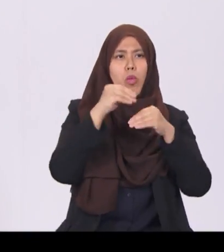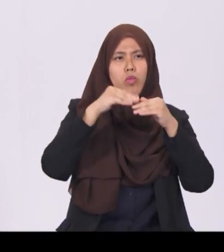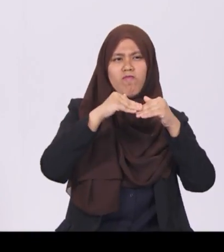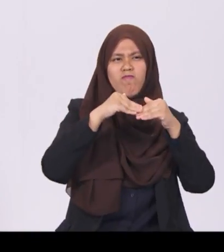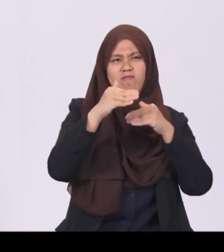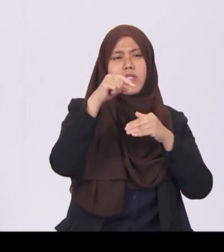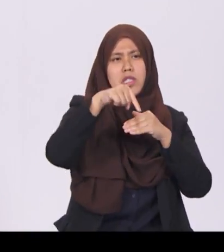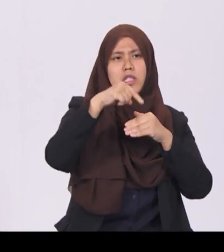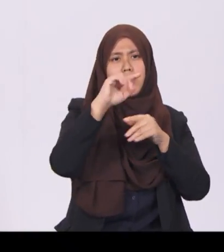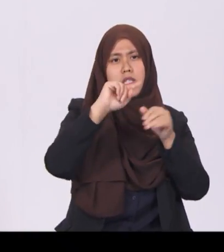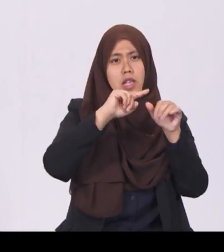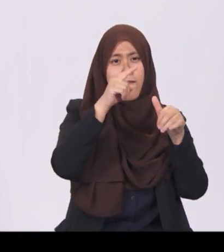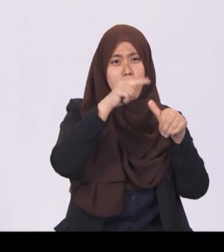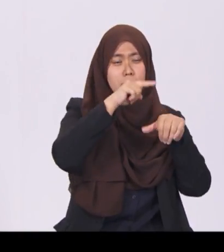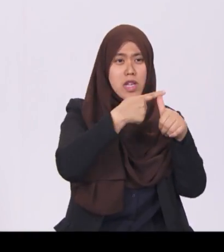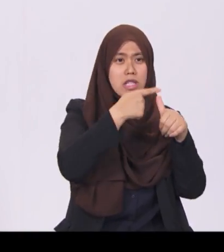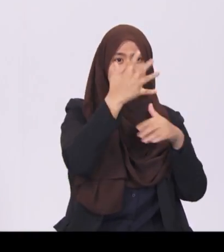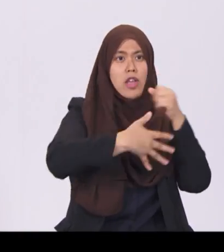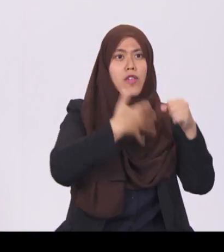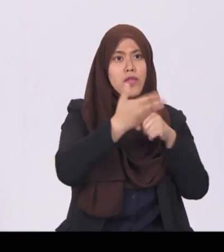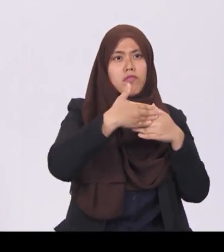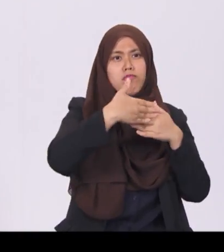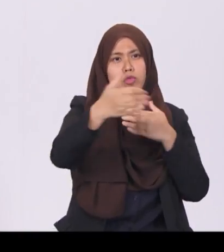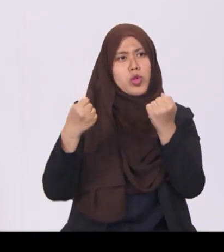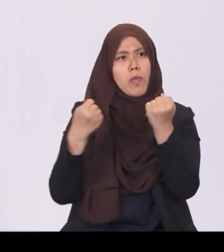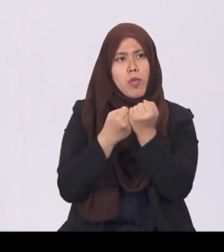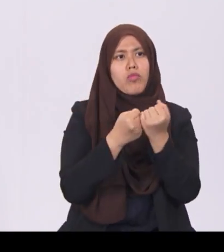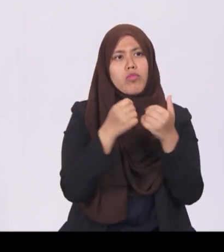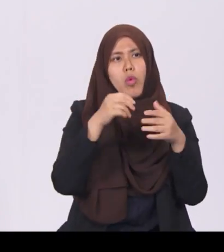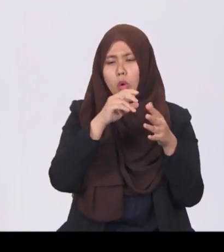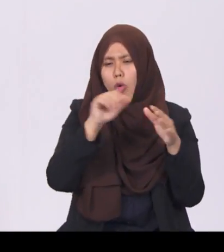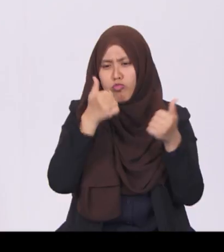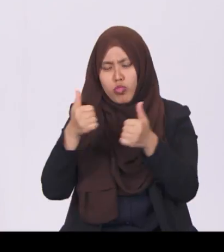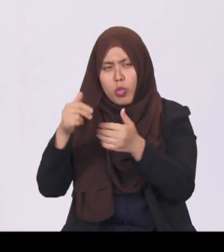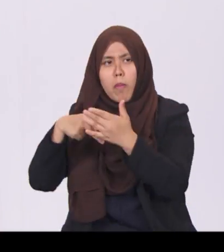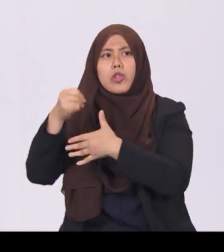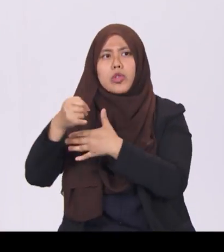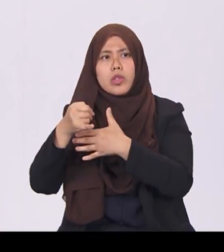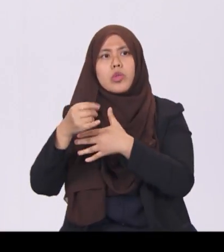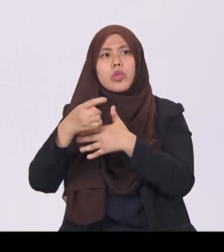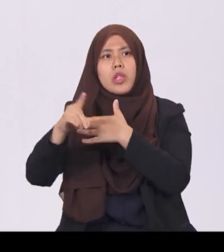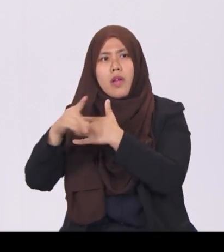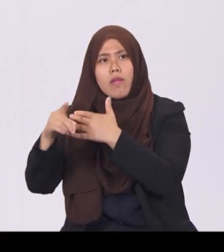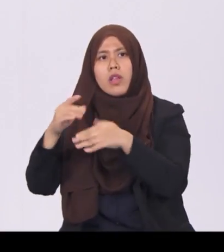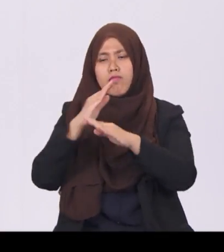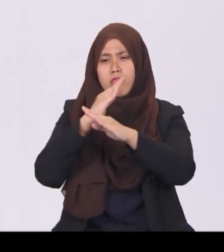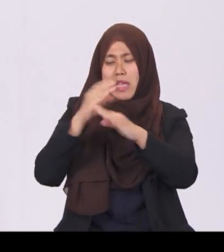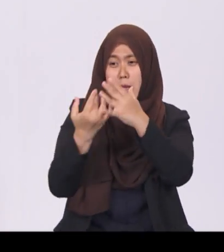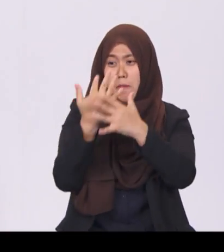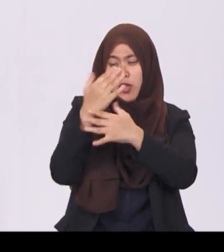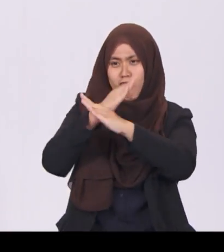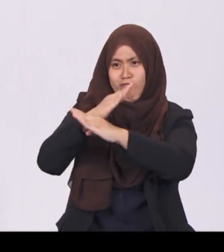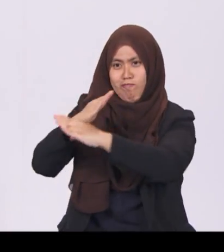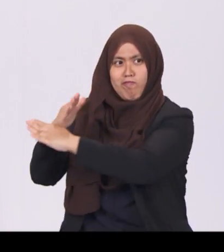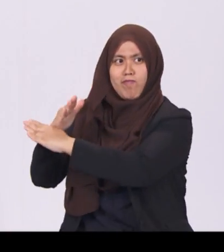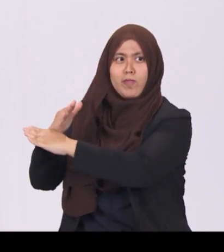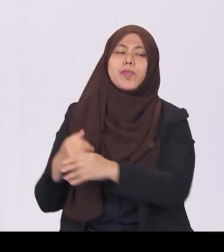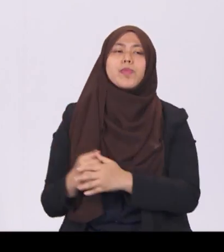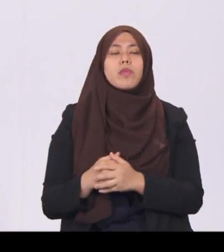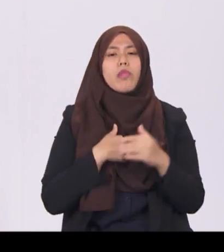deliver the necessary abatements in emissions. I urge companies to do their part for a higher quality living environment